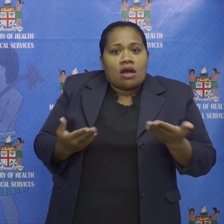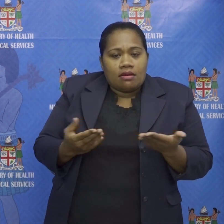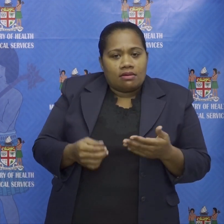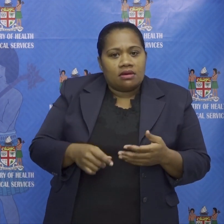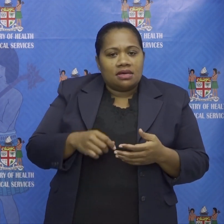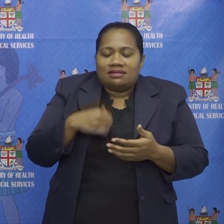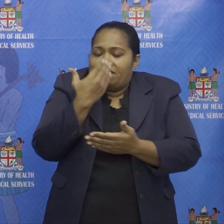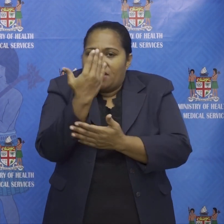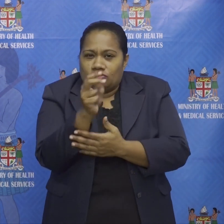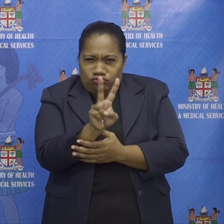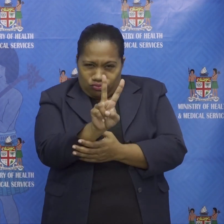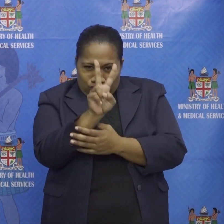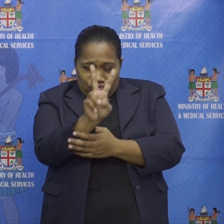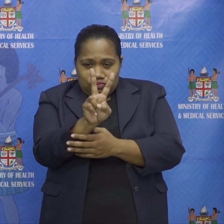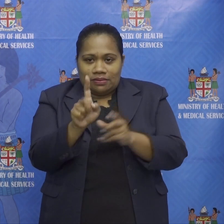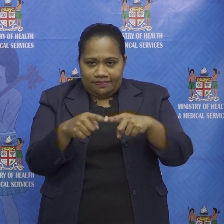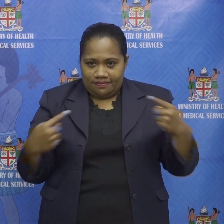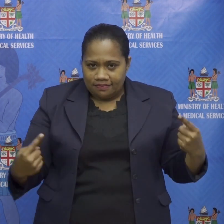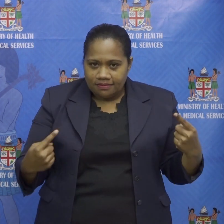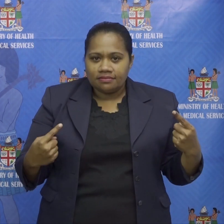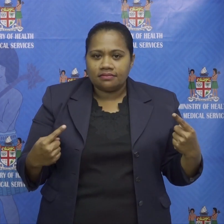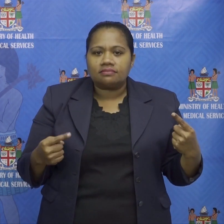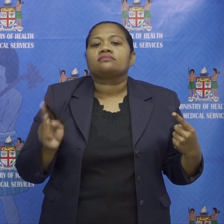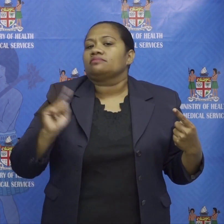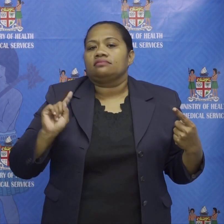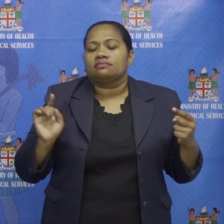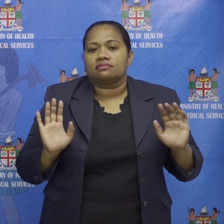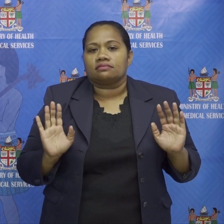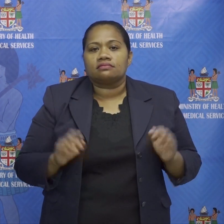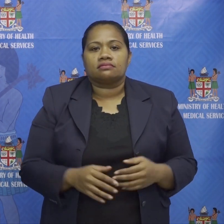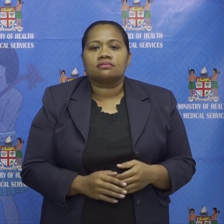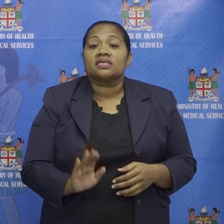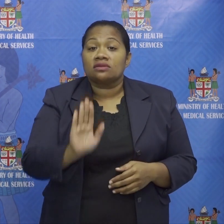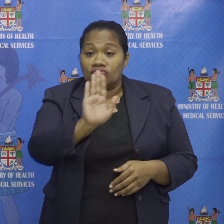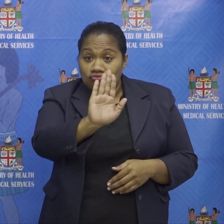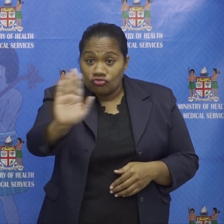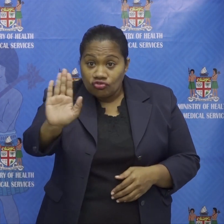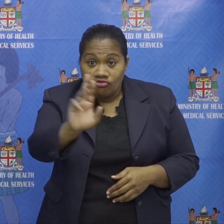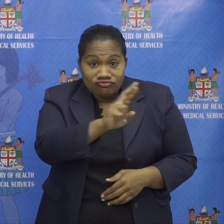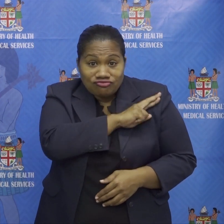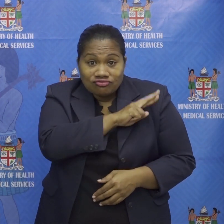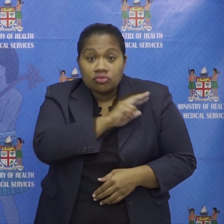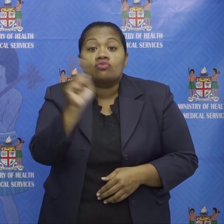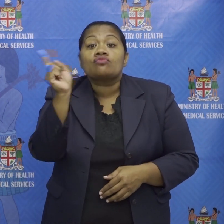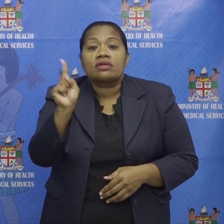your job your job is to stay home